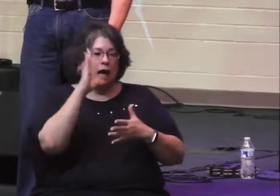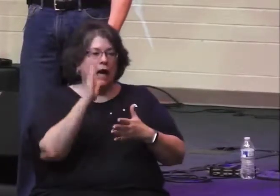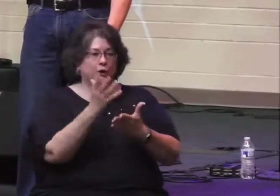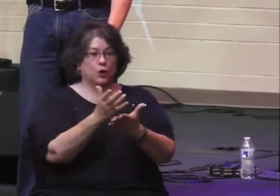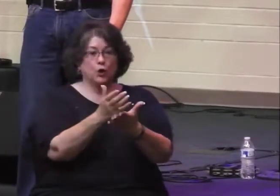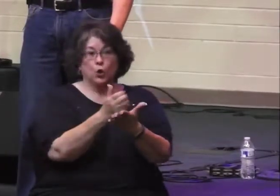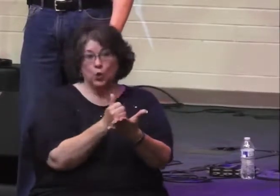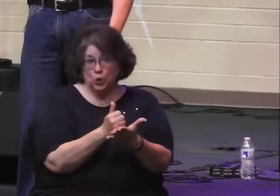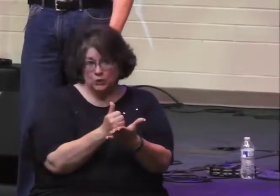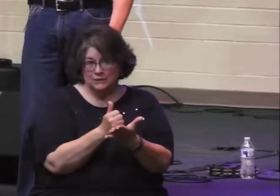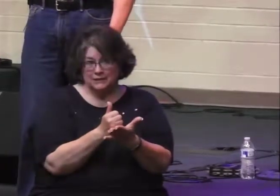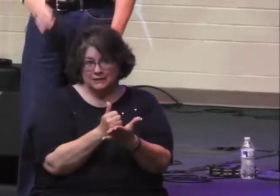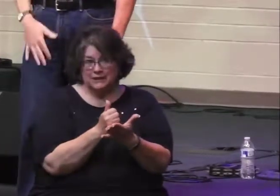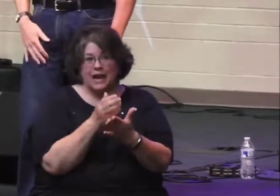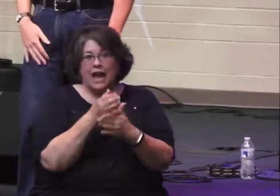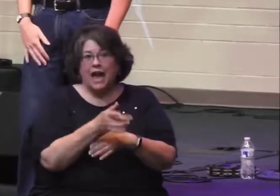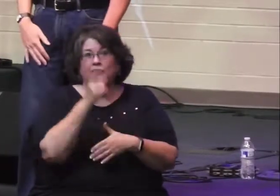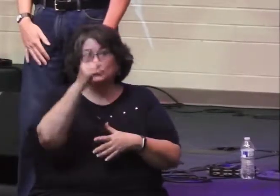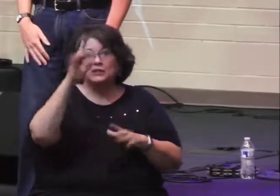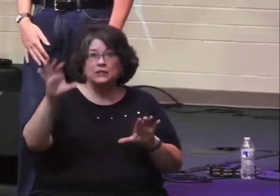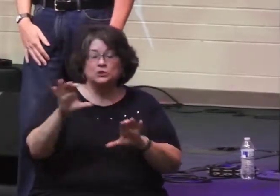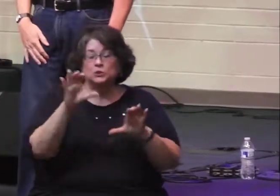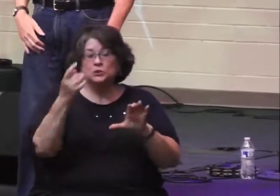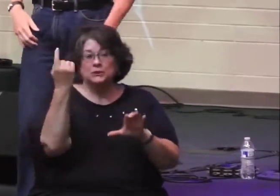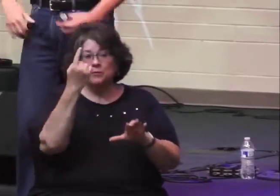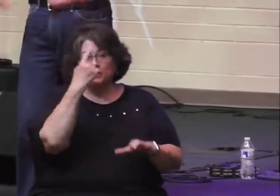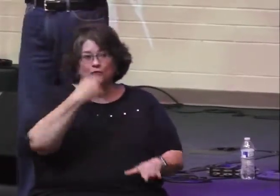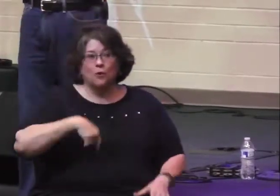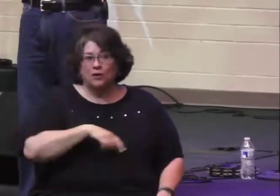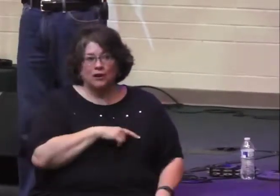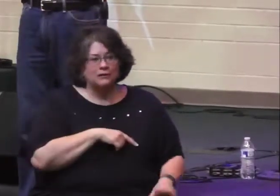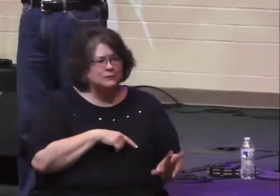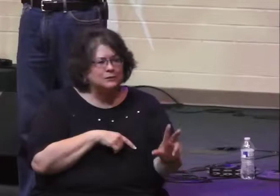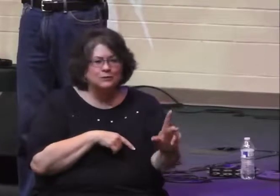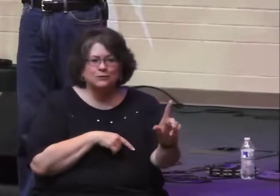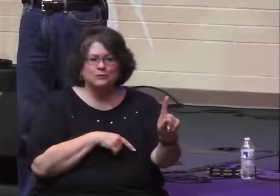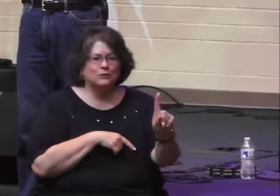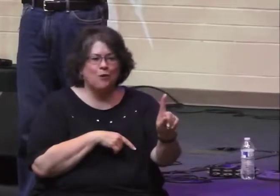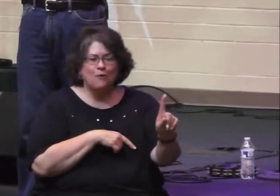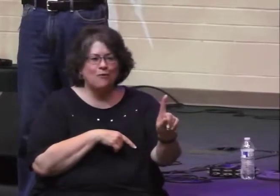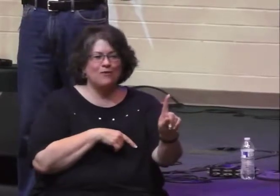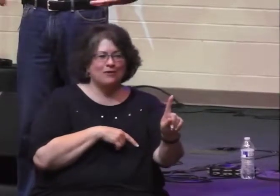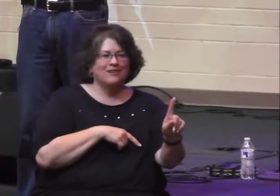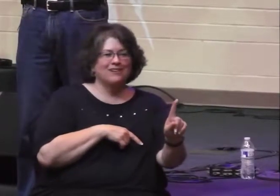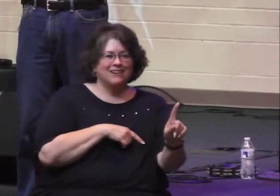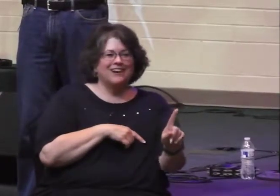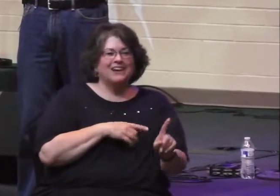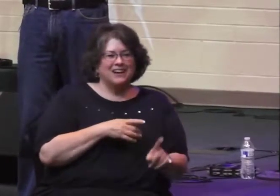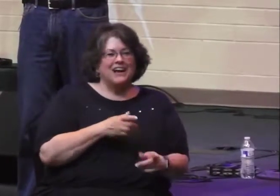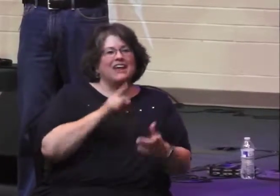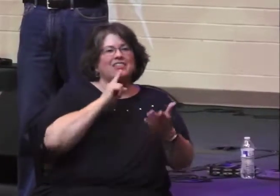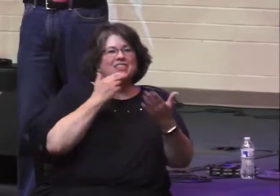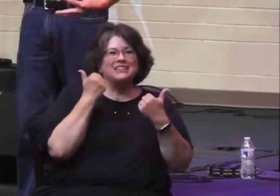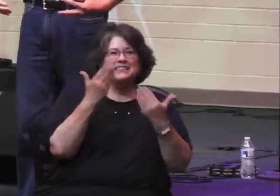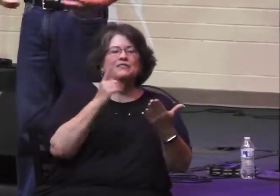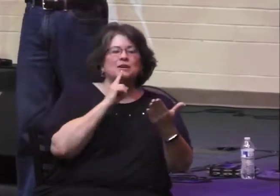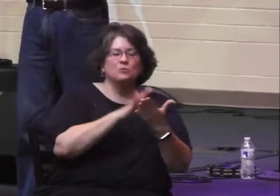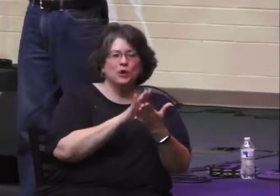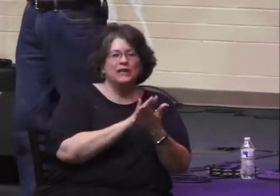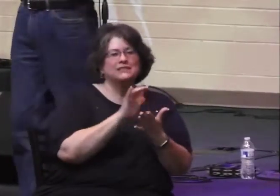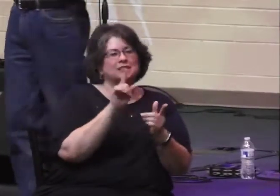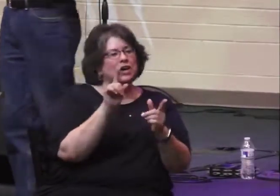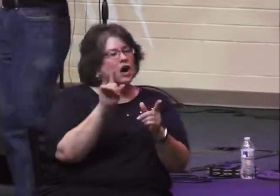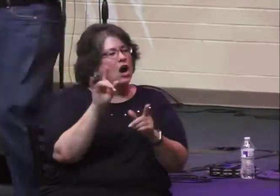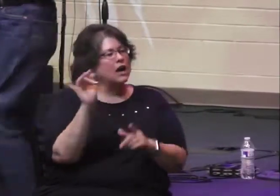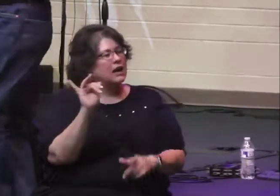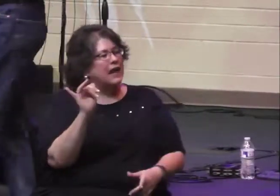God earns only after He's performed for us. Instead, they're like the debt that